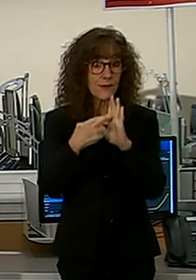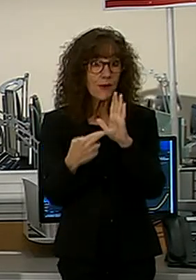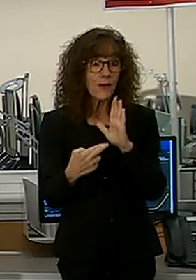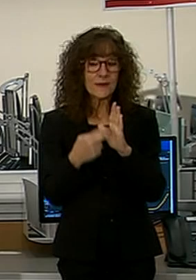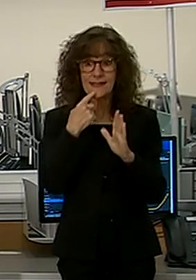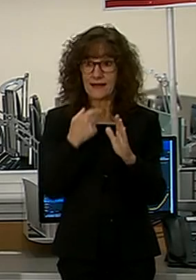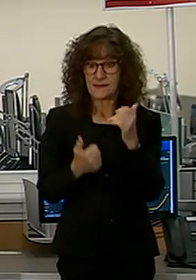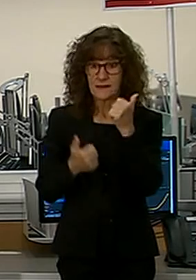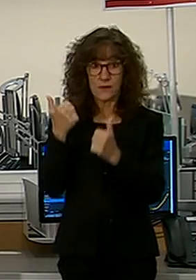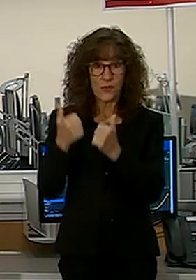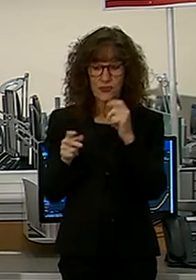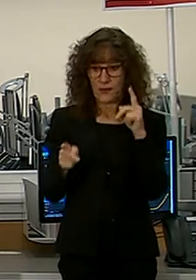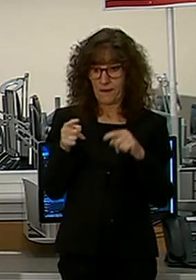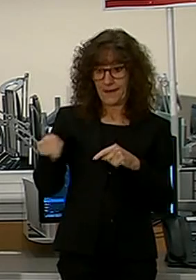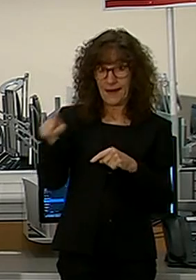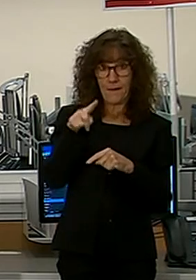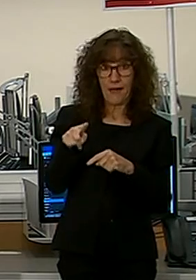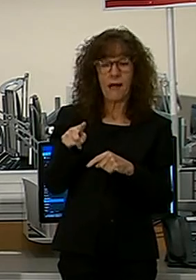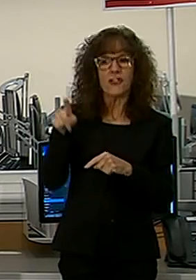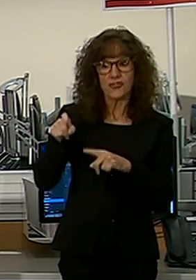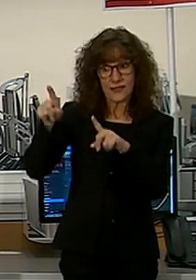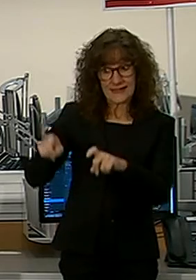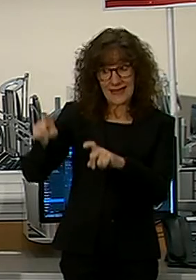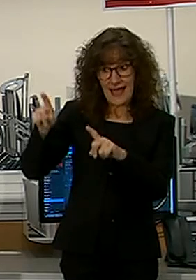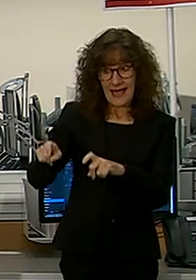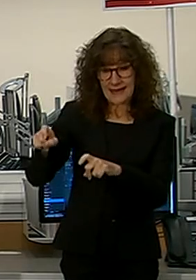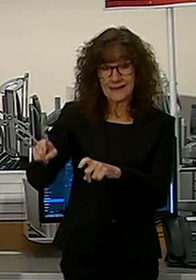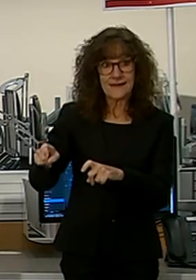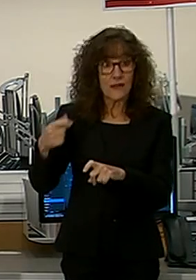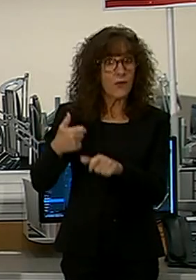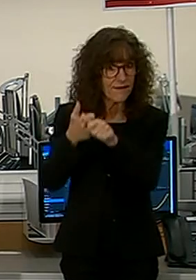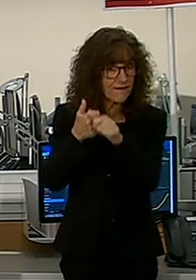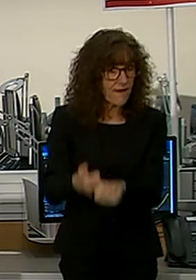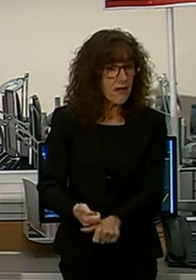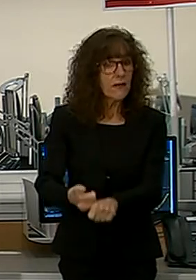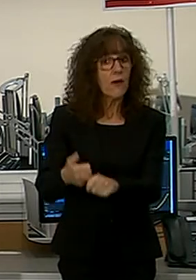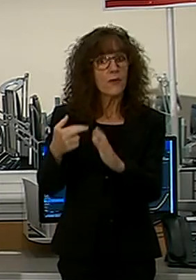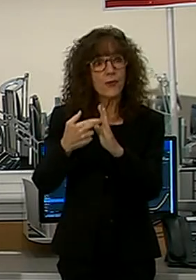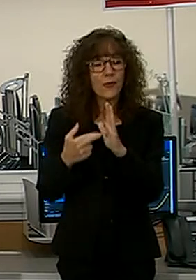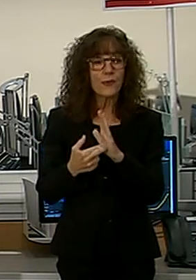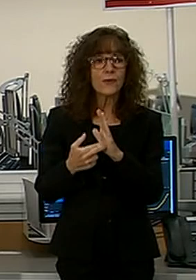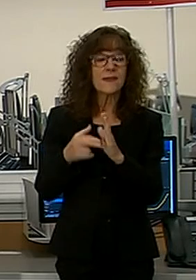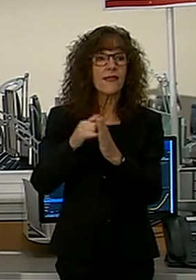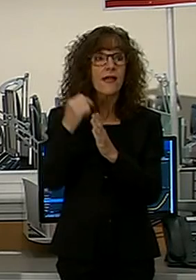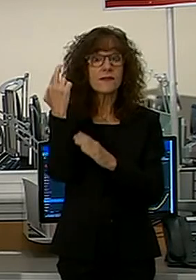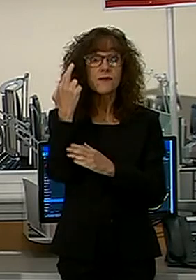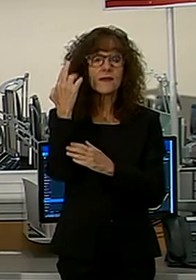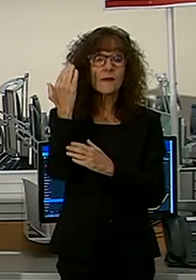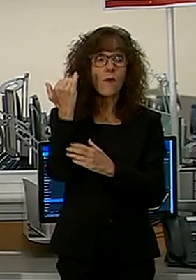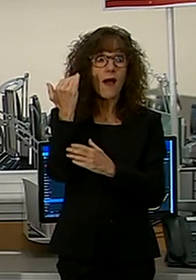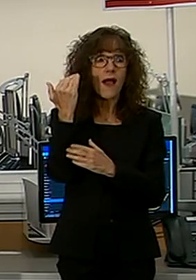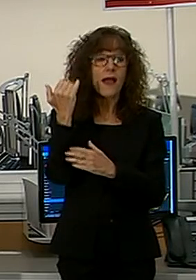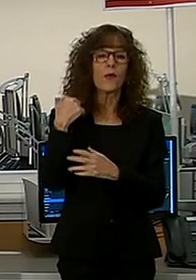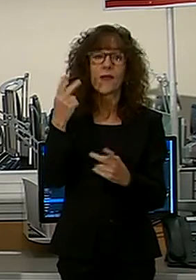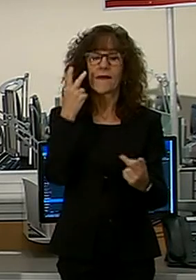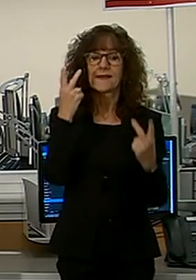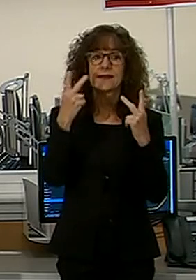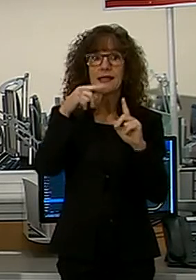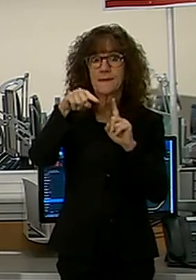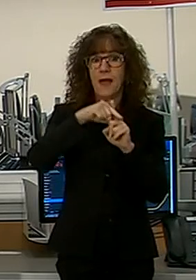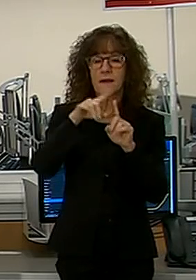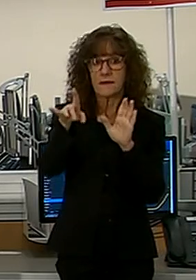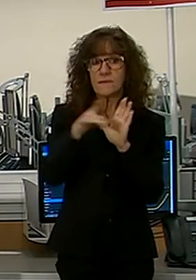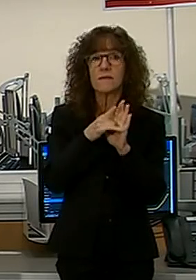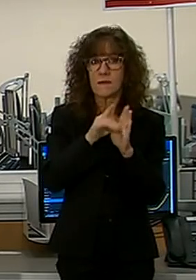us which individuals are appropriate for testing. We have followed those guidelines, and that is the reason that we believe that we have seen those positive